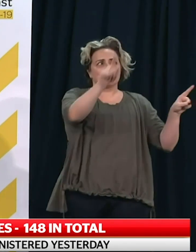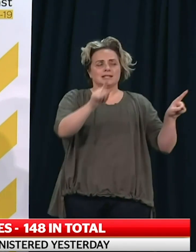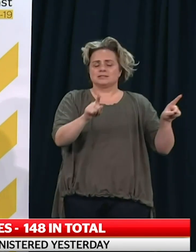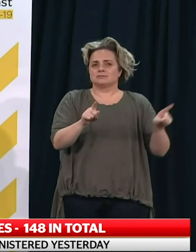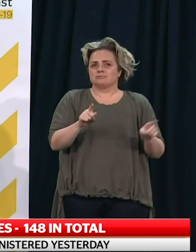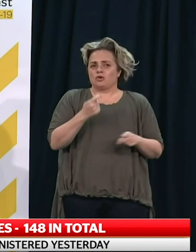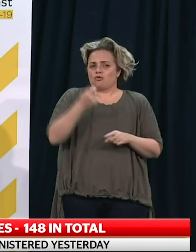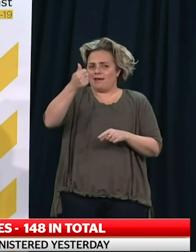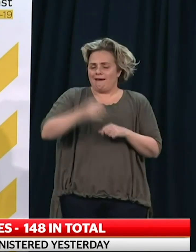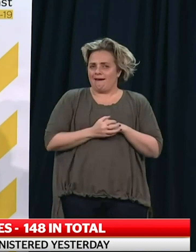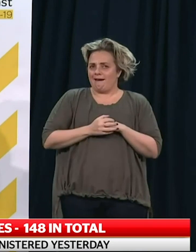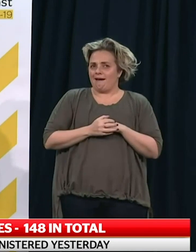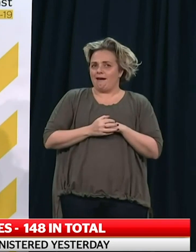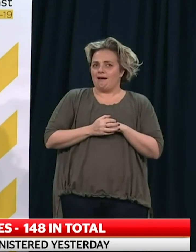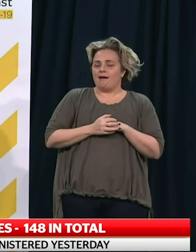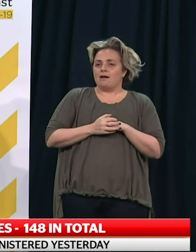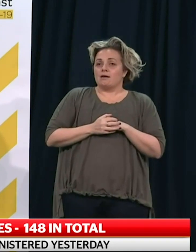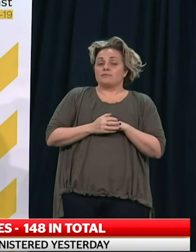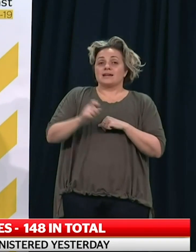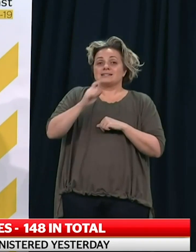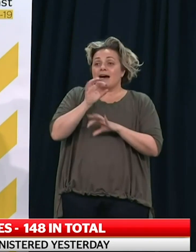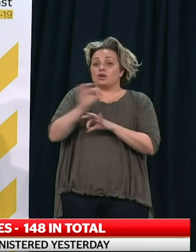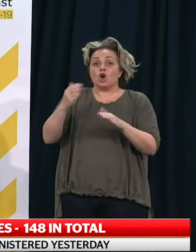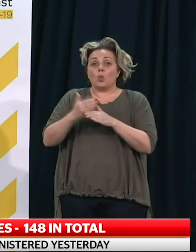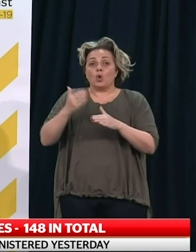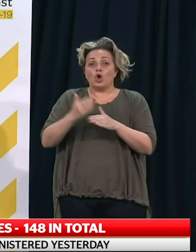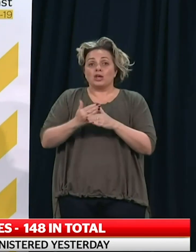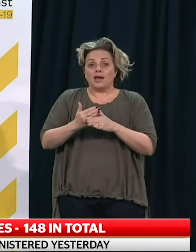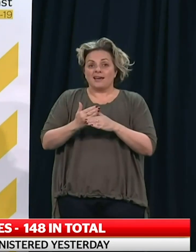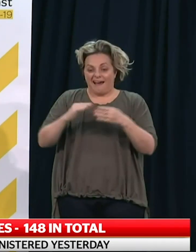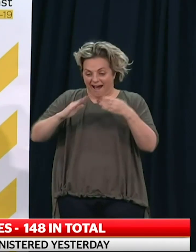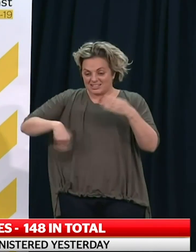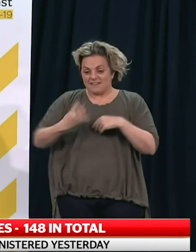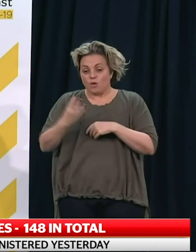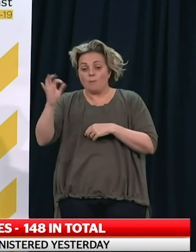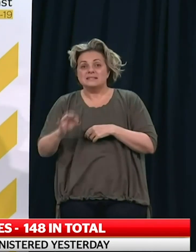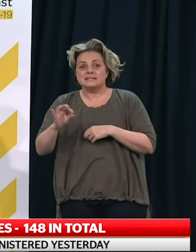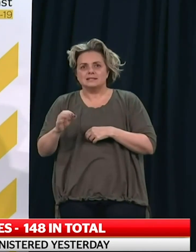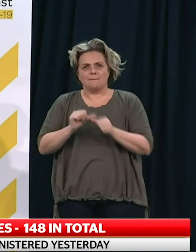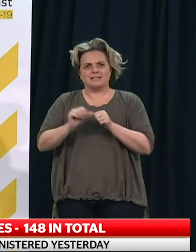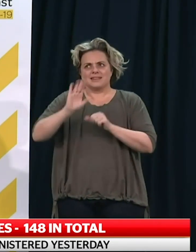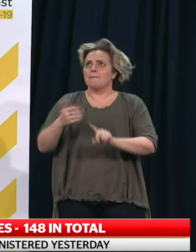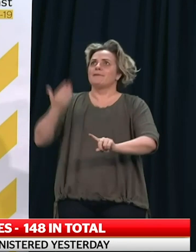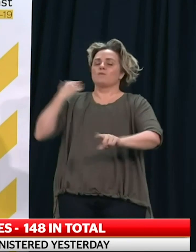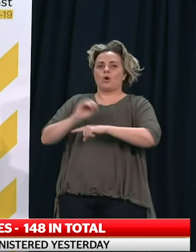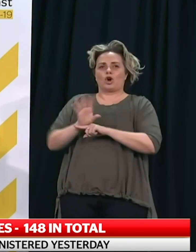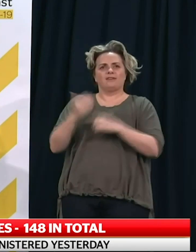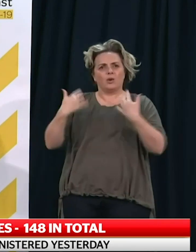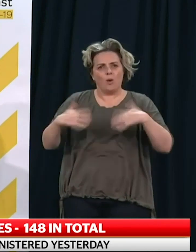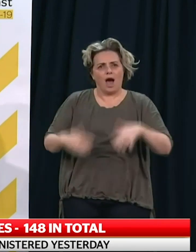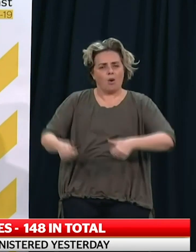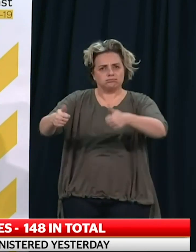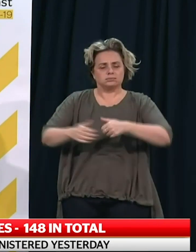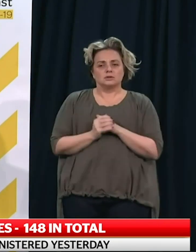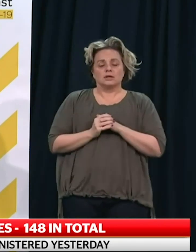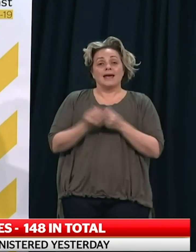By the middle of this year, our unemployment rate was down to 4%, lower than when we actually went in to lockdown in 2020. And the